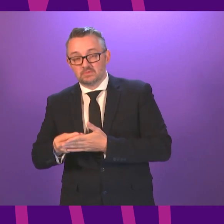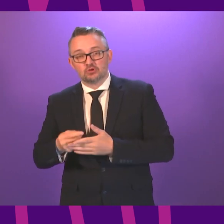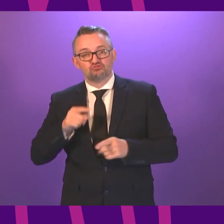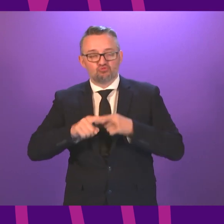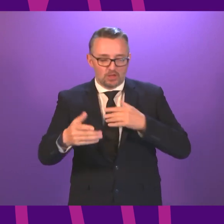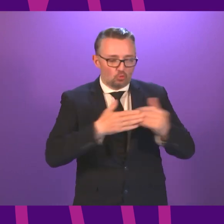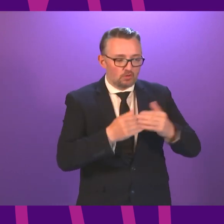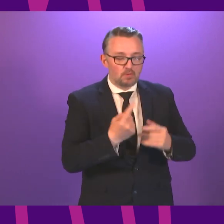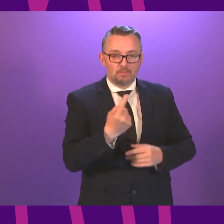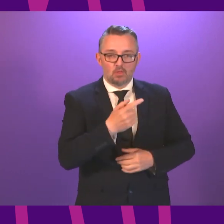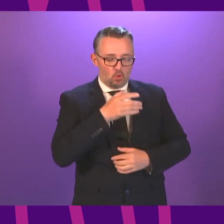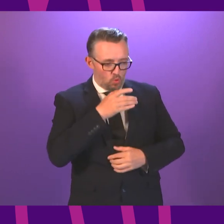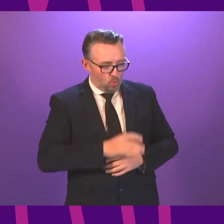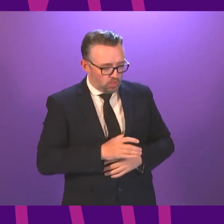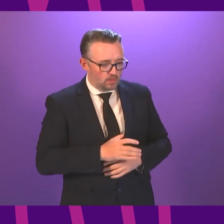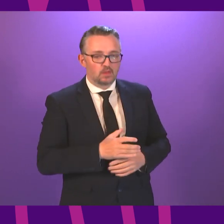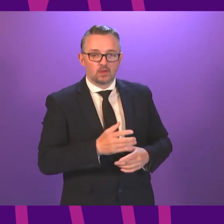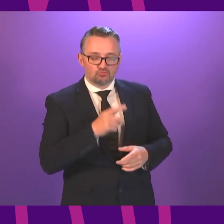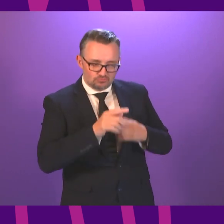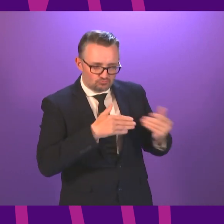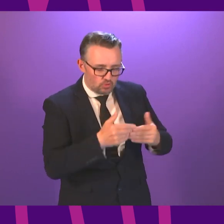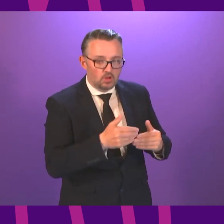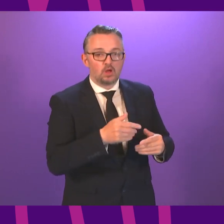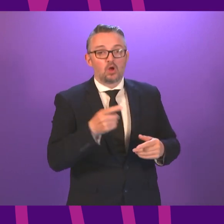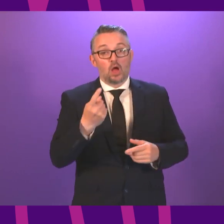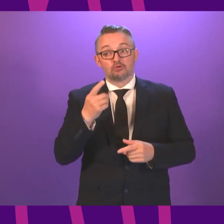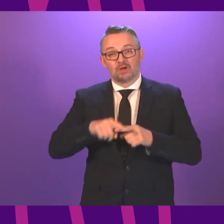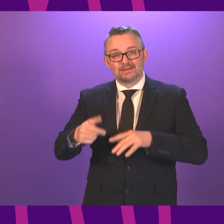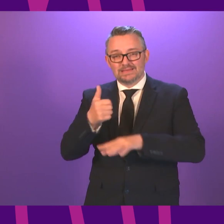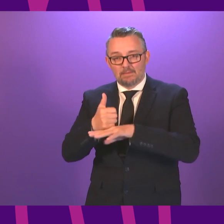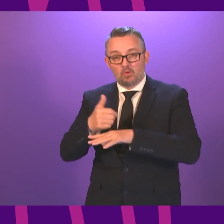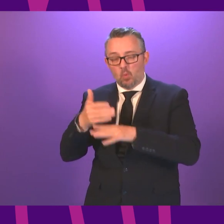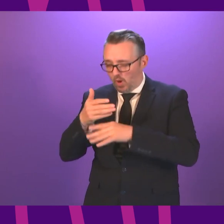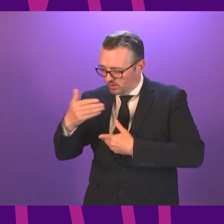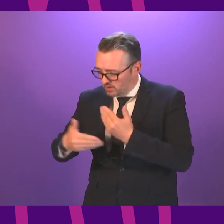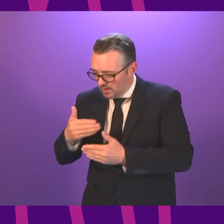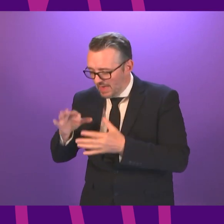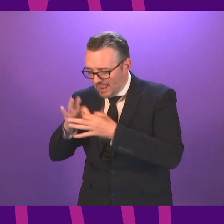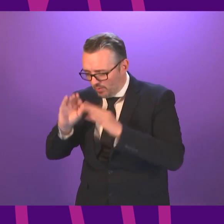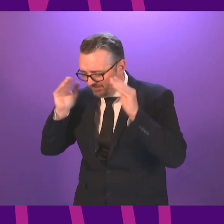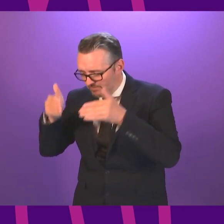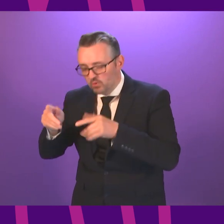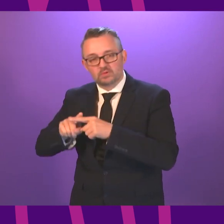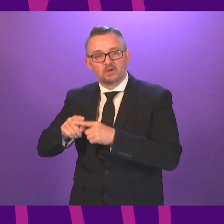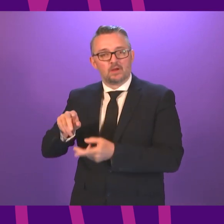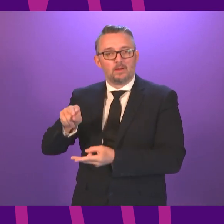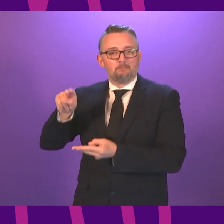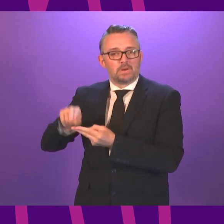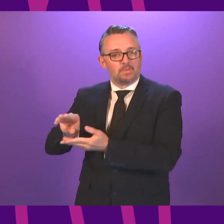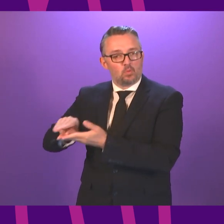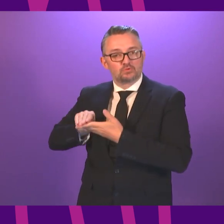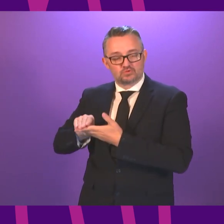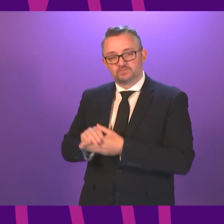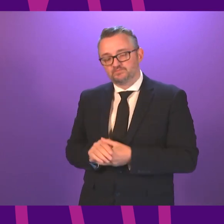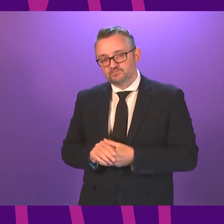And we will begin longer-term work to develop a minimum income guarantee. We will also invest the first part of our